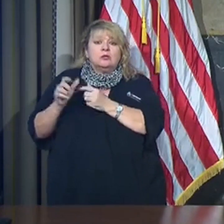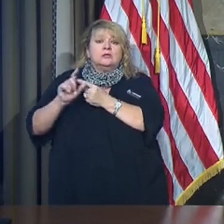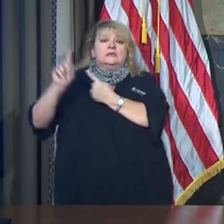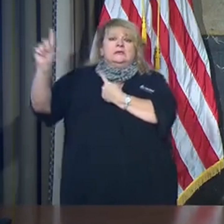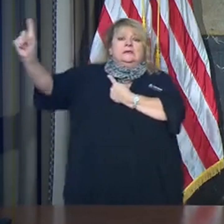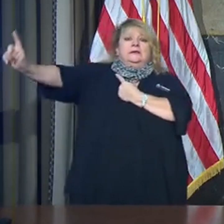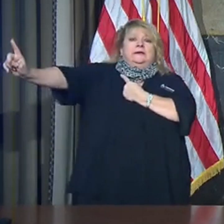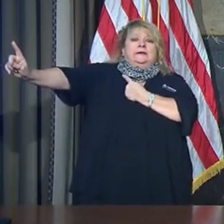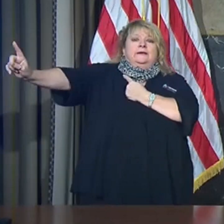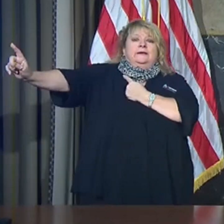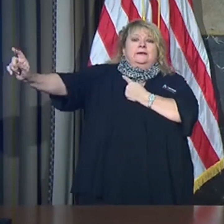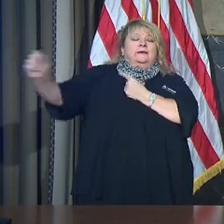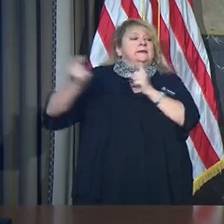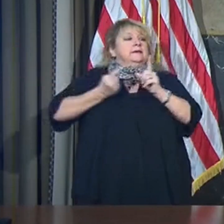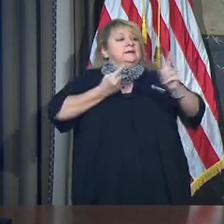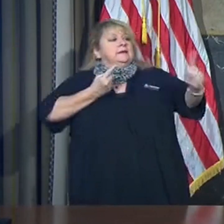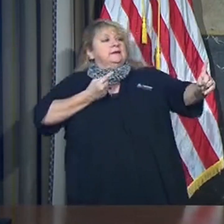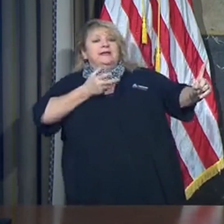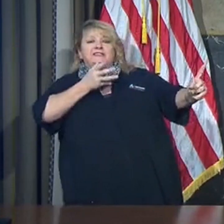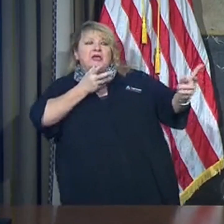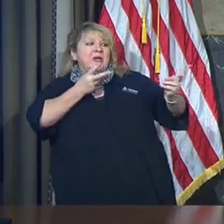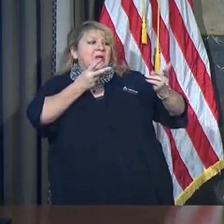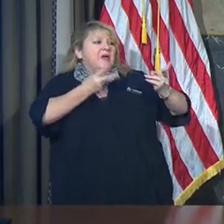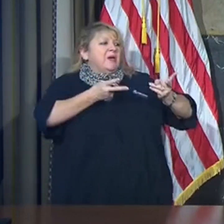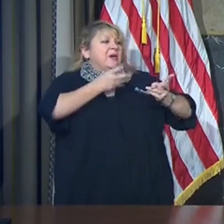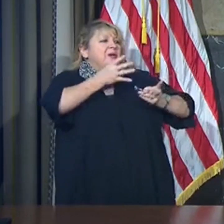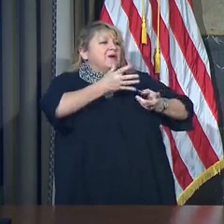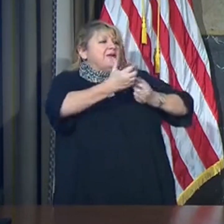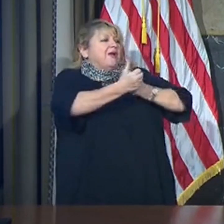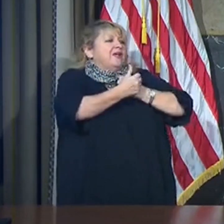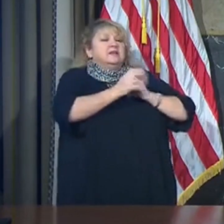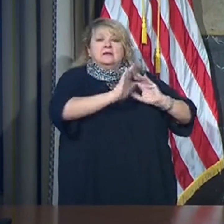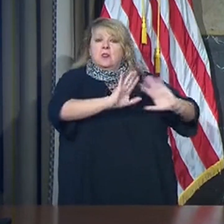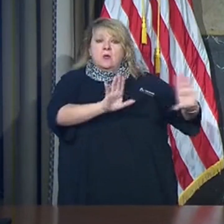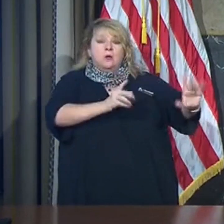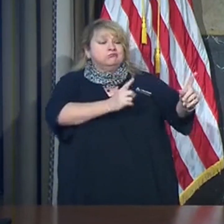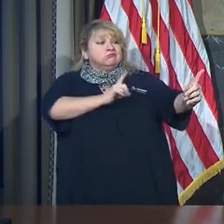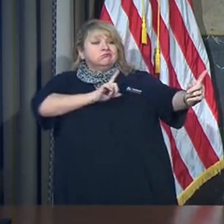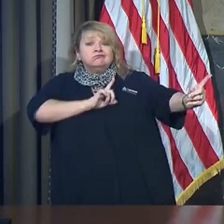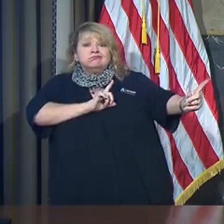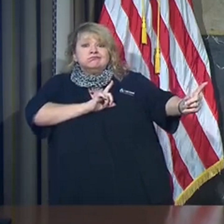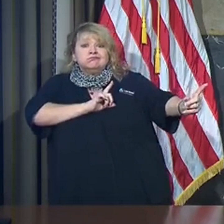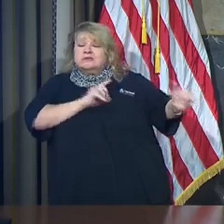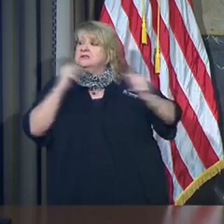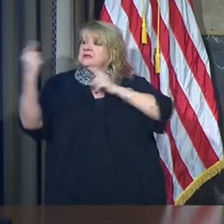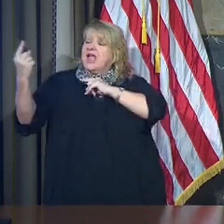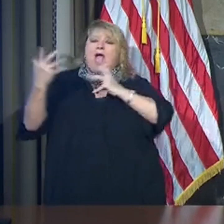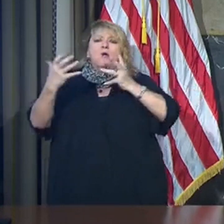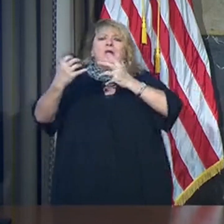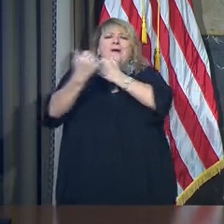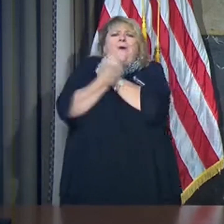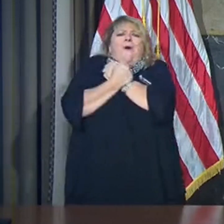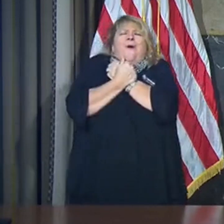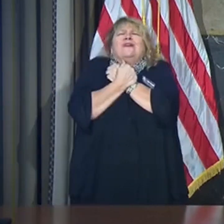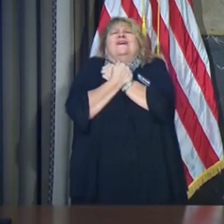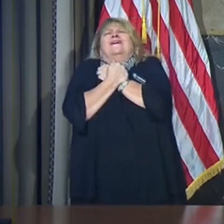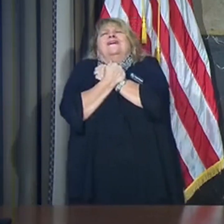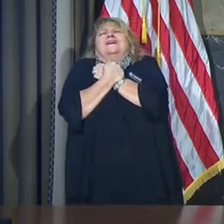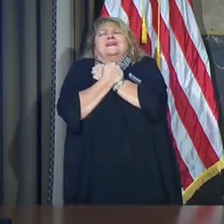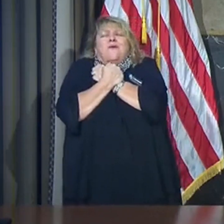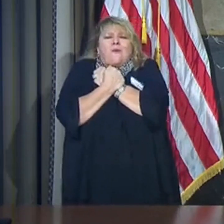from them. As hard as it is, in times where you have challenges and you want to hug and hold someone,